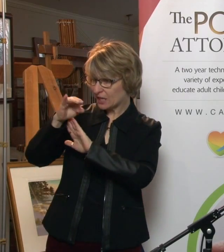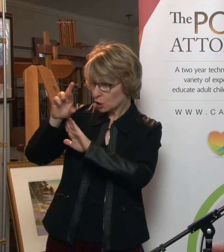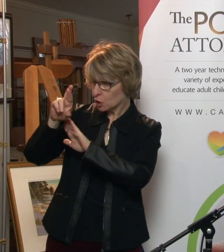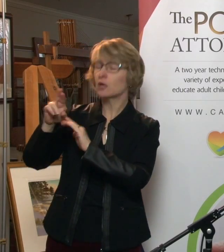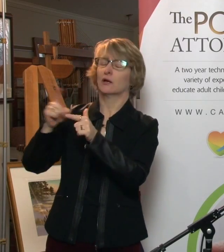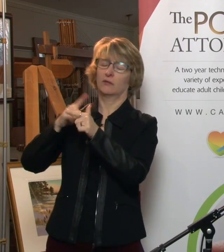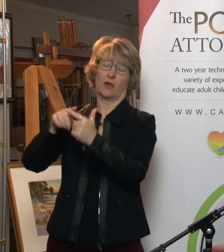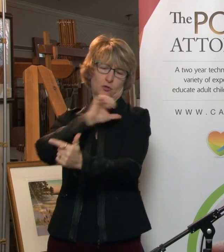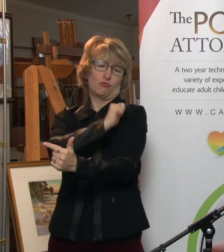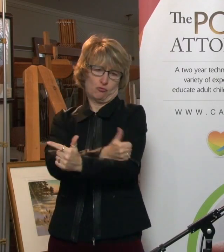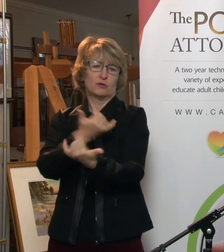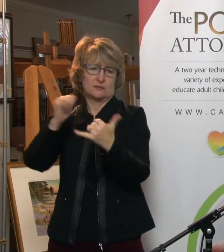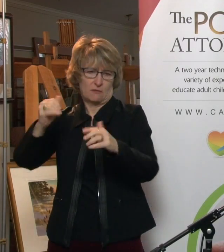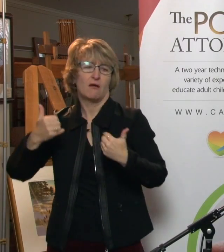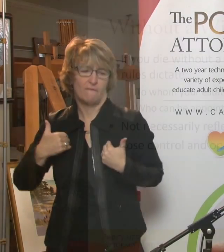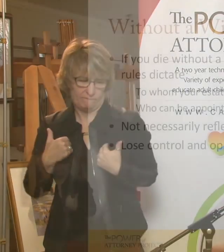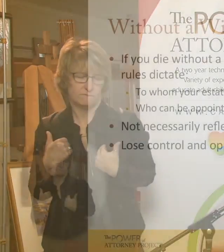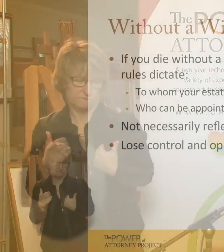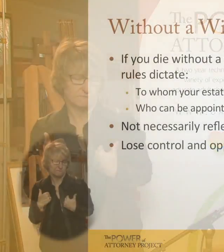authority from.